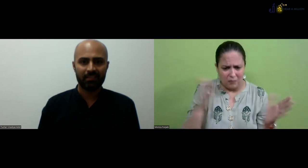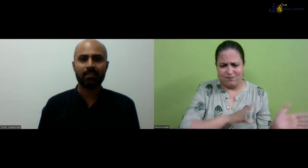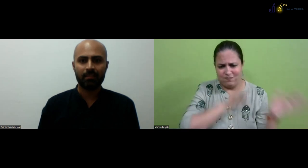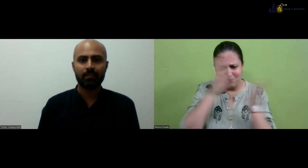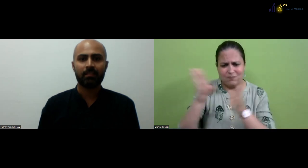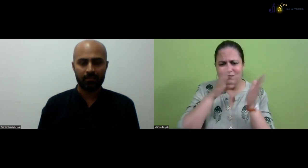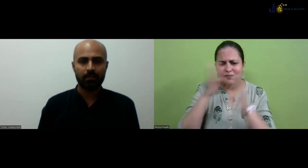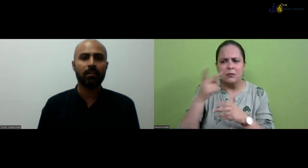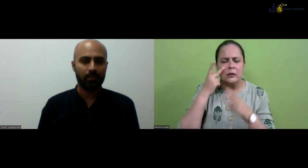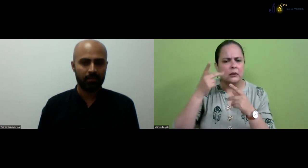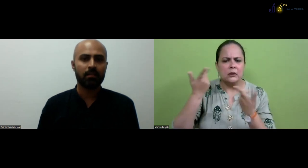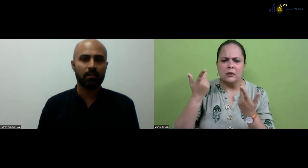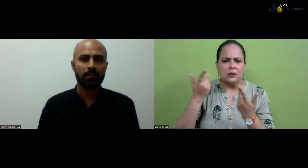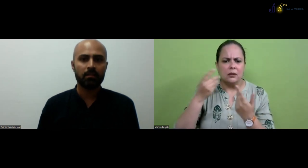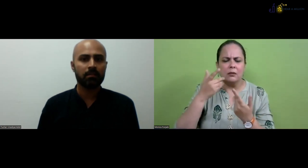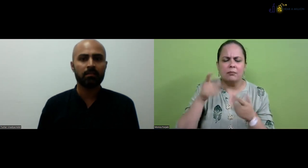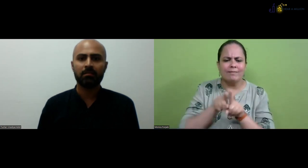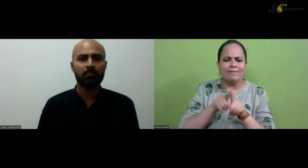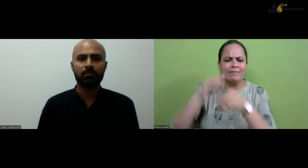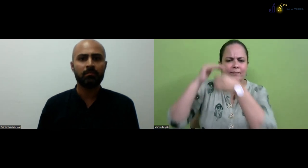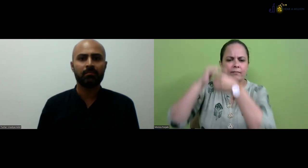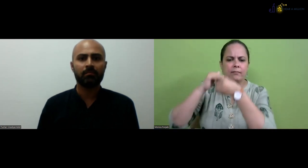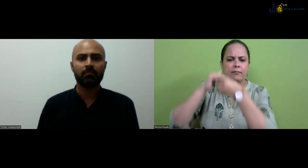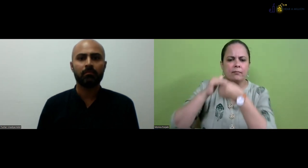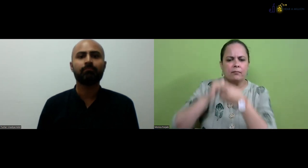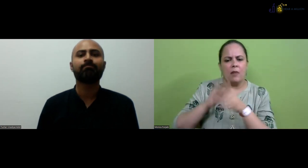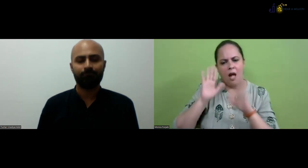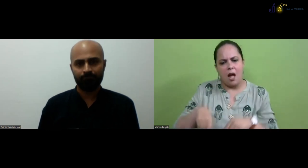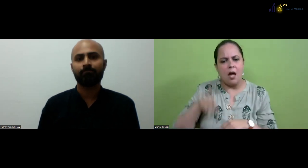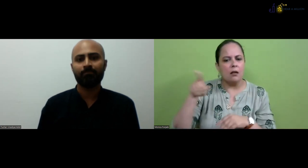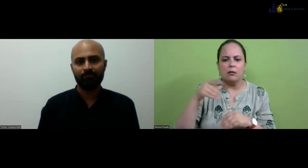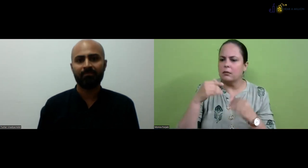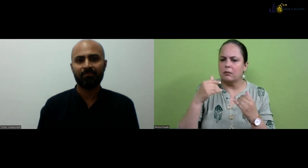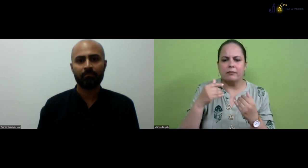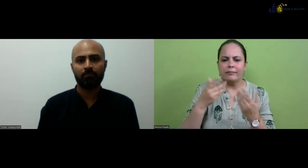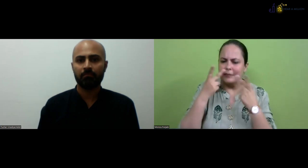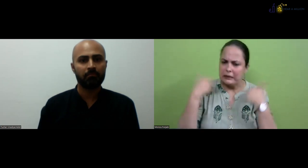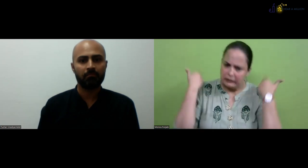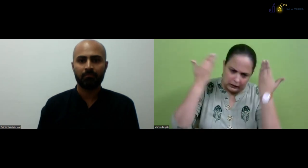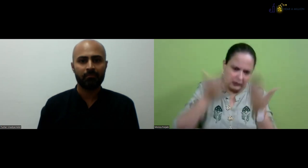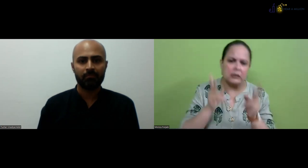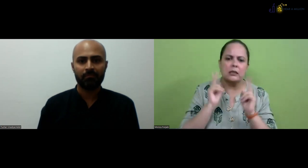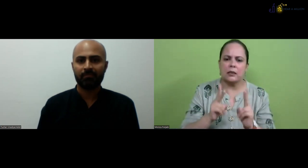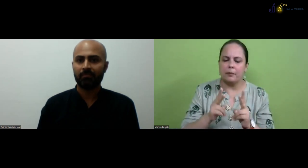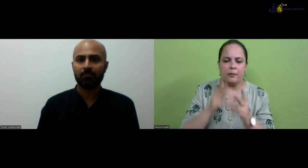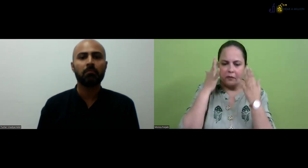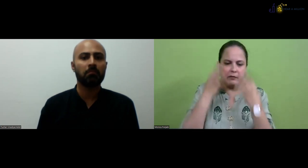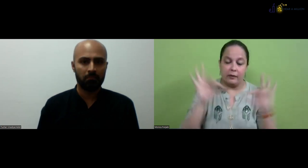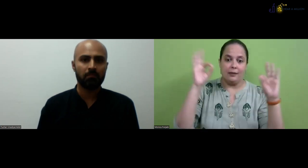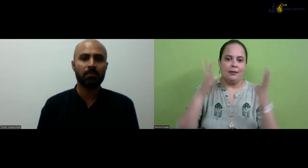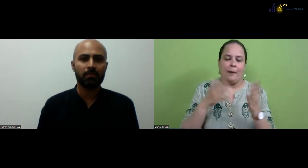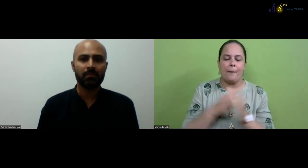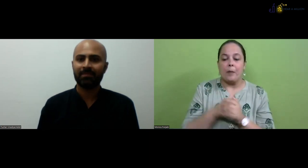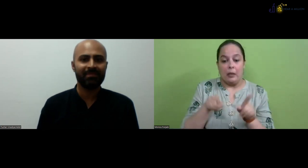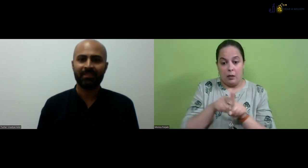Dr. Alim as well. There are people who came to the conference. But we see that, yeah, you are